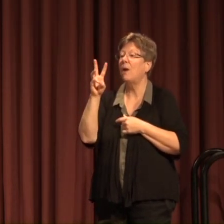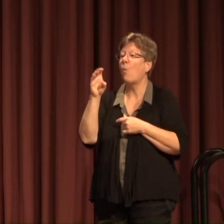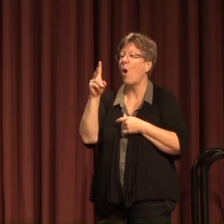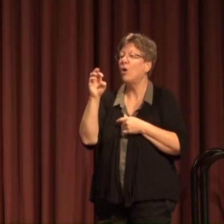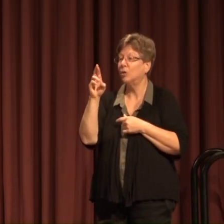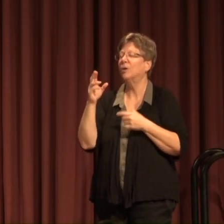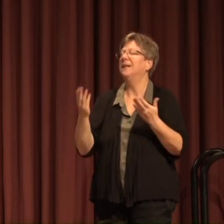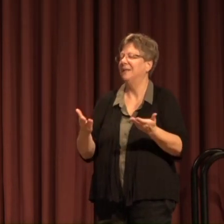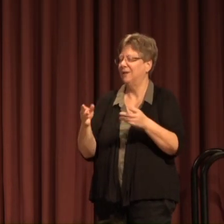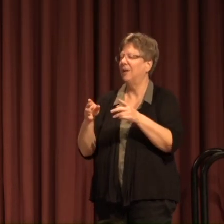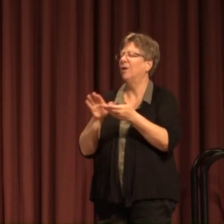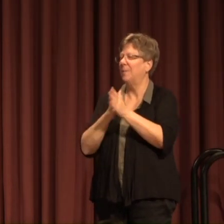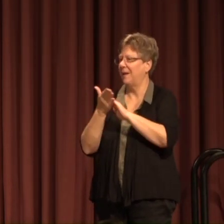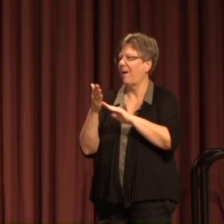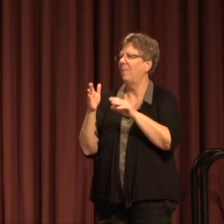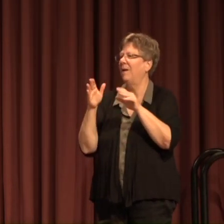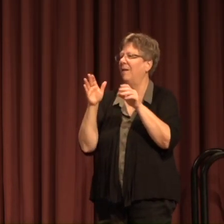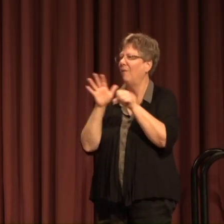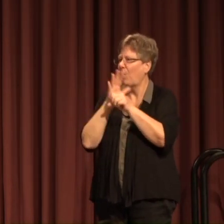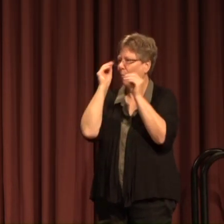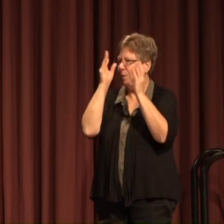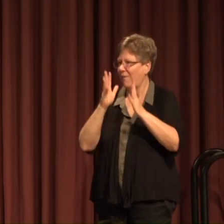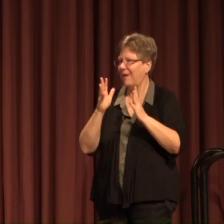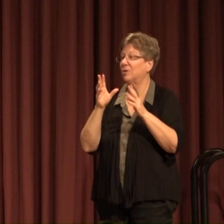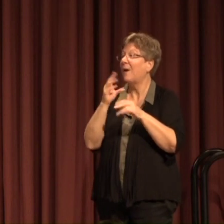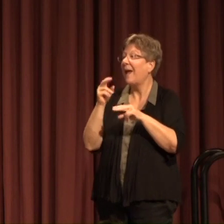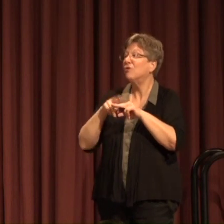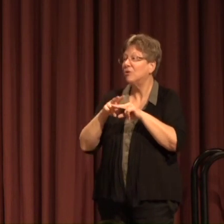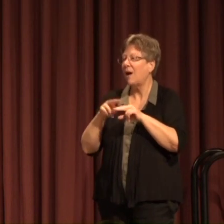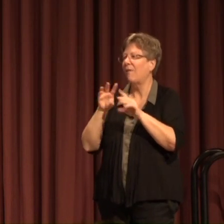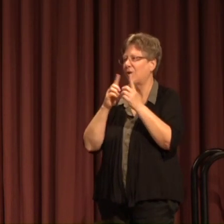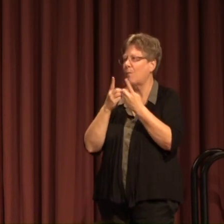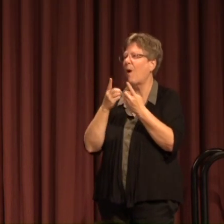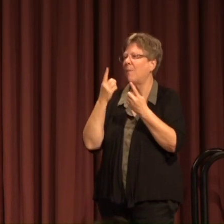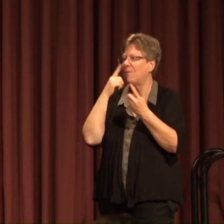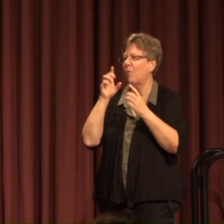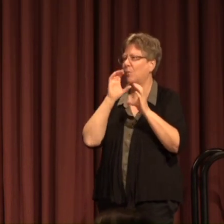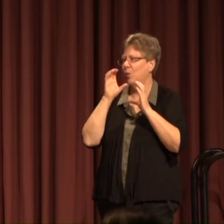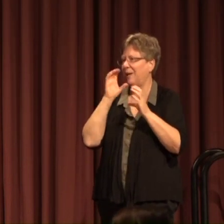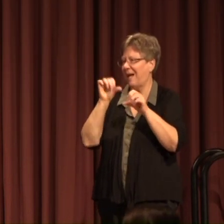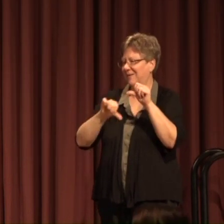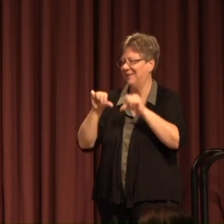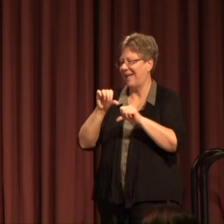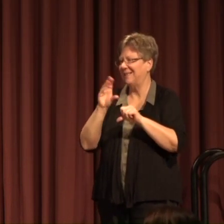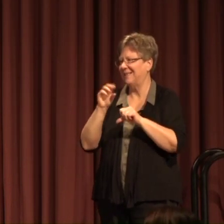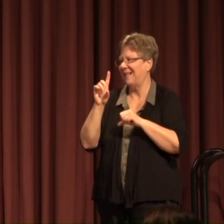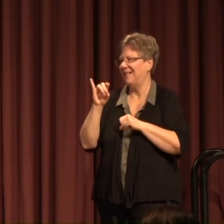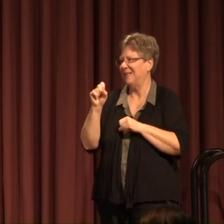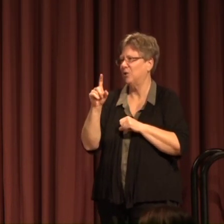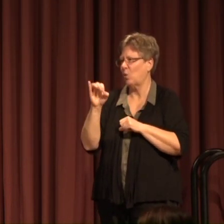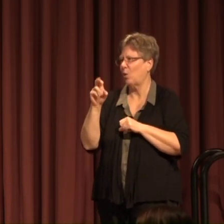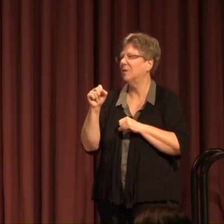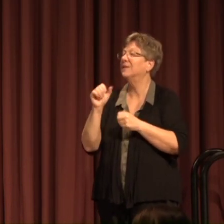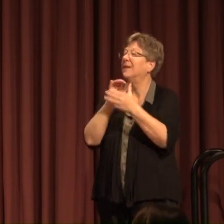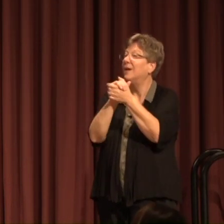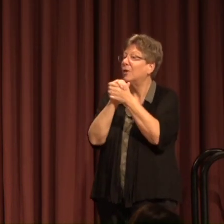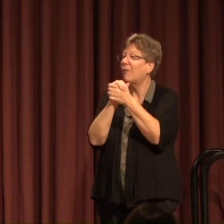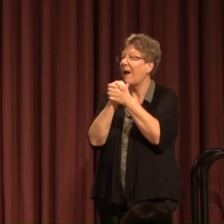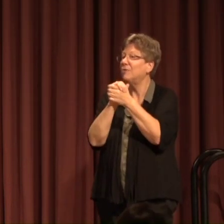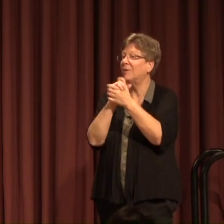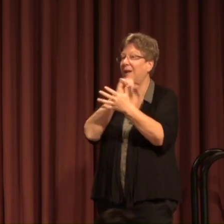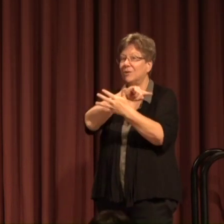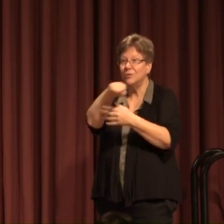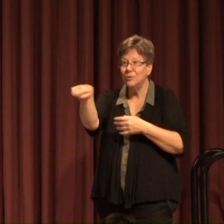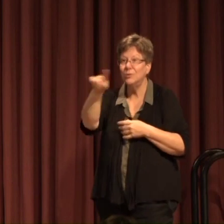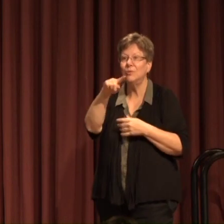as full professor today and chair of the department of communicative sciences and disorders congratulations to you